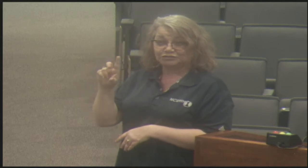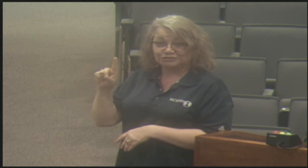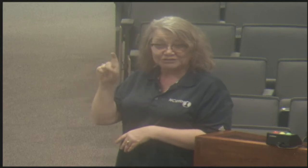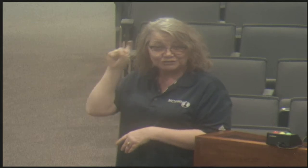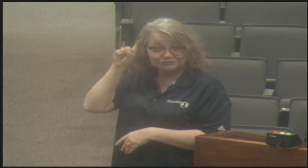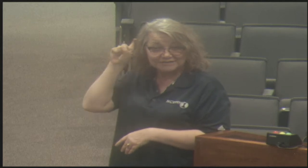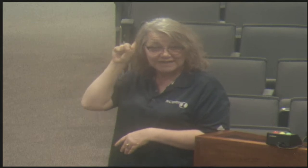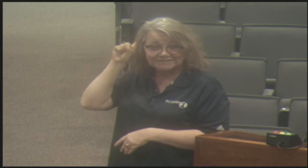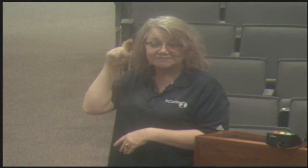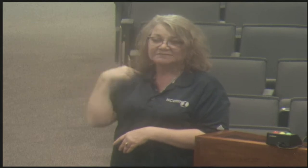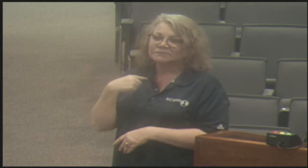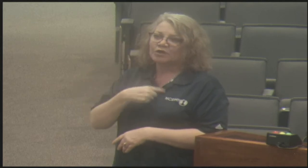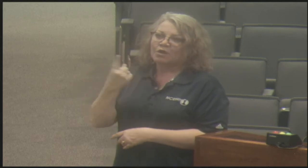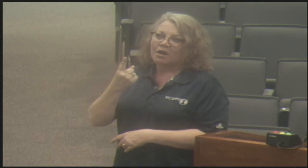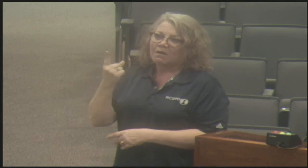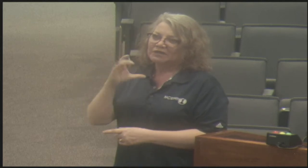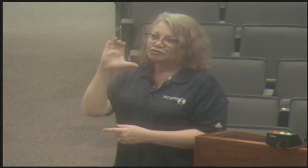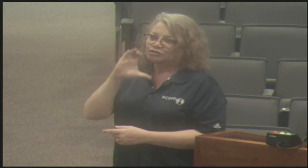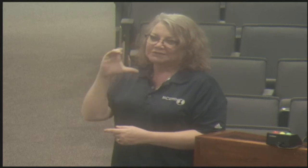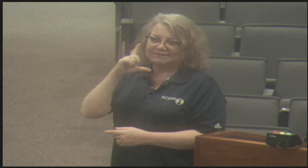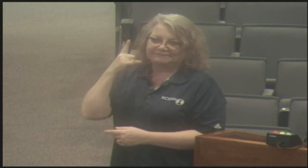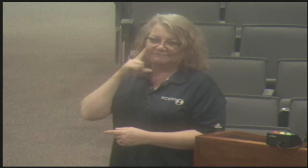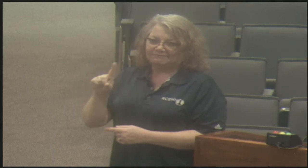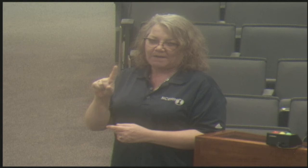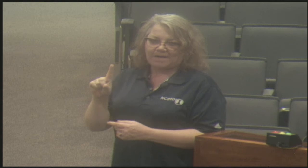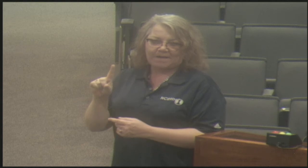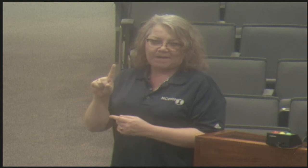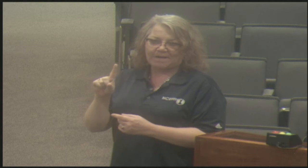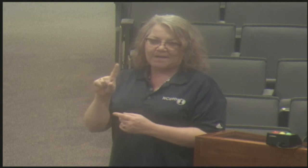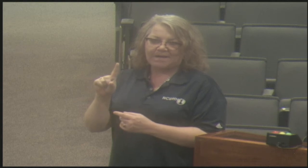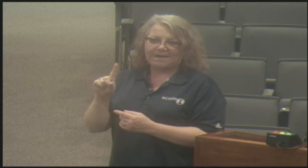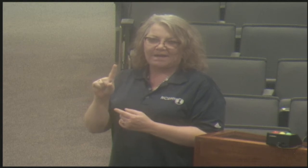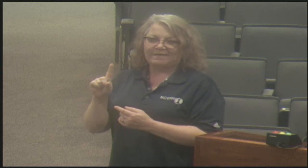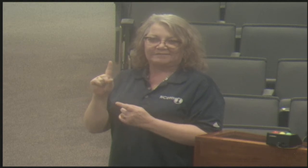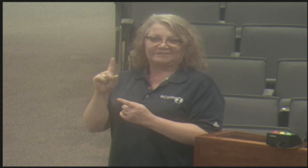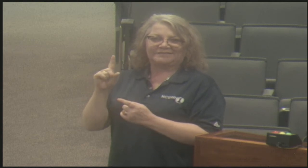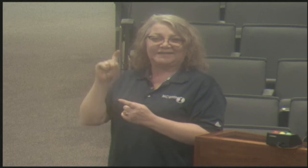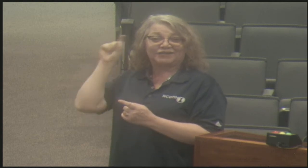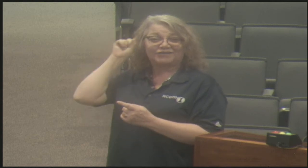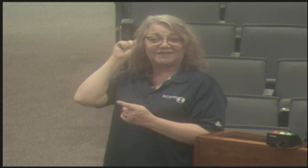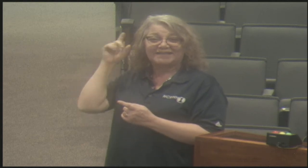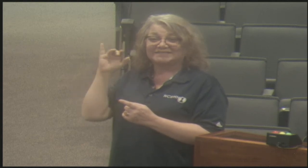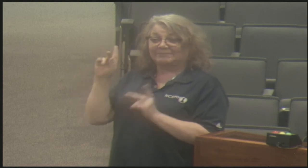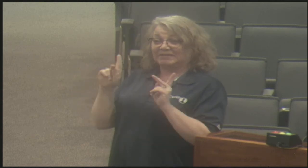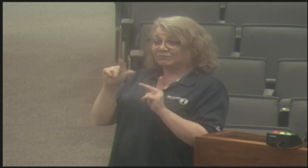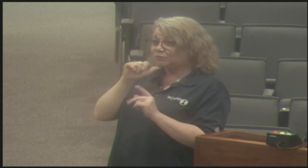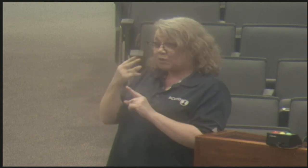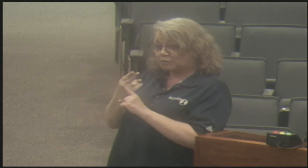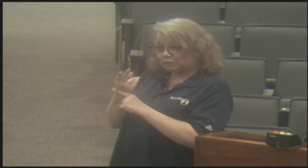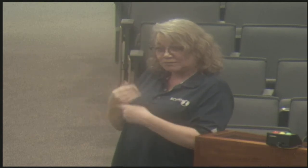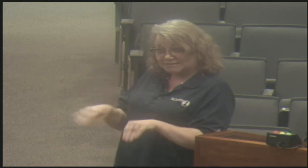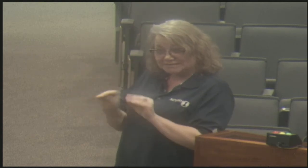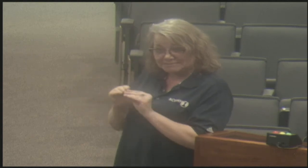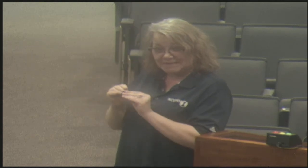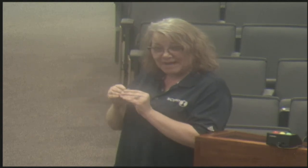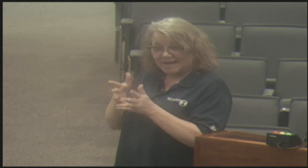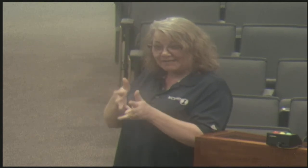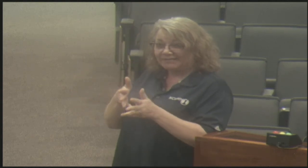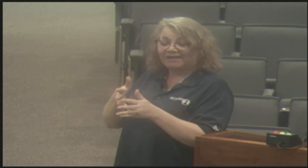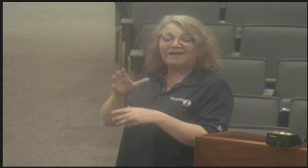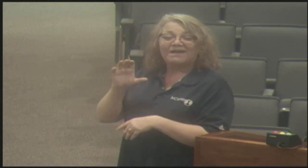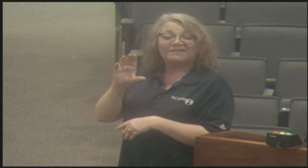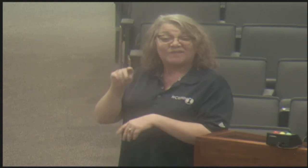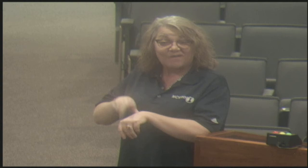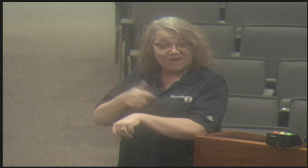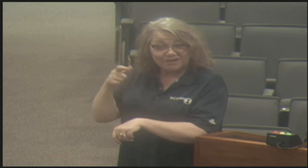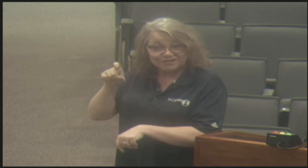have. We have a hearing aid bank for refurbished hearing aids. And we're always searching for hearing aids